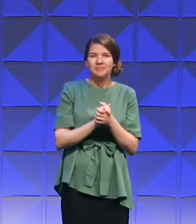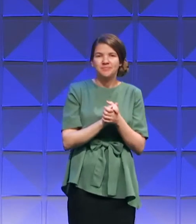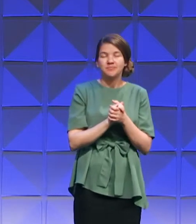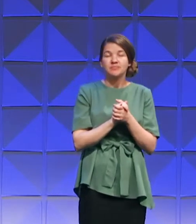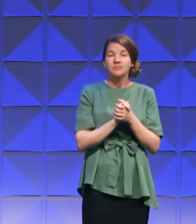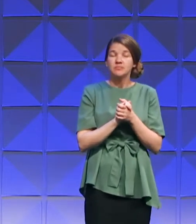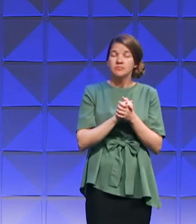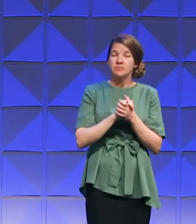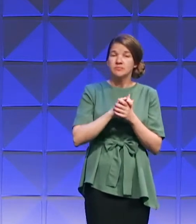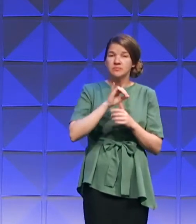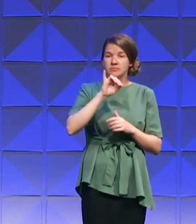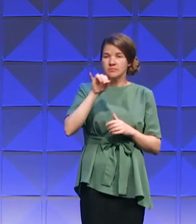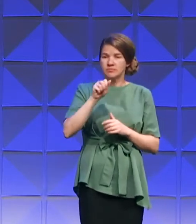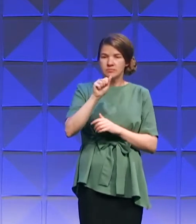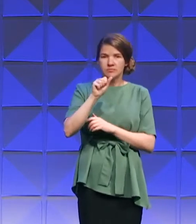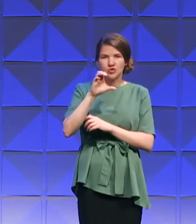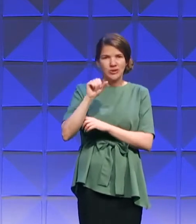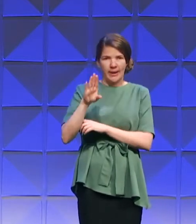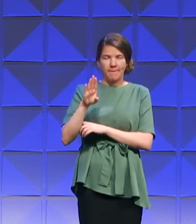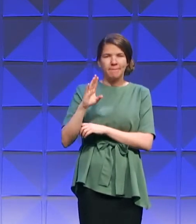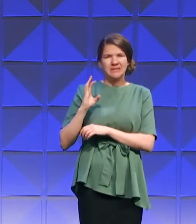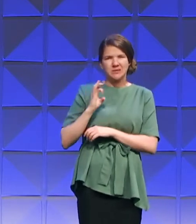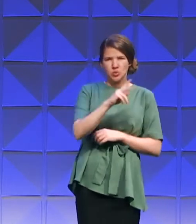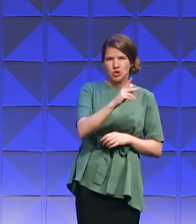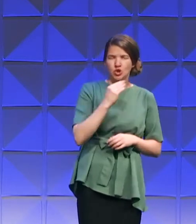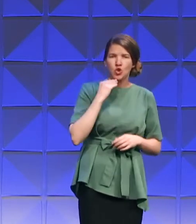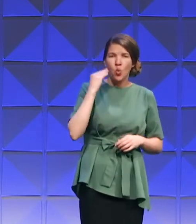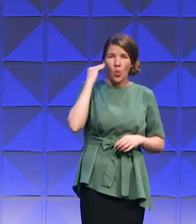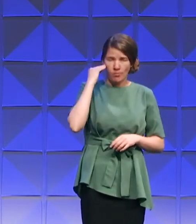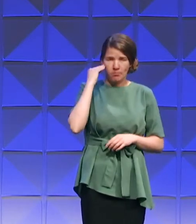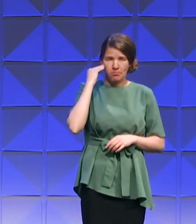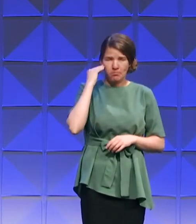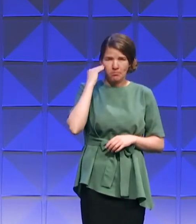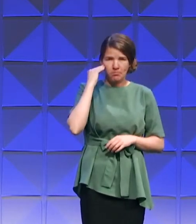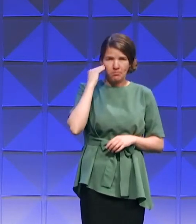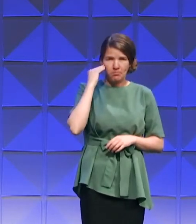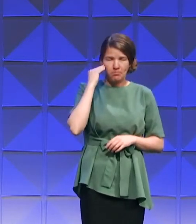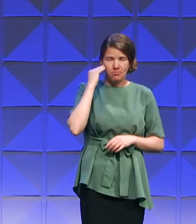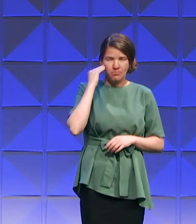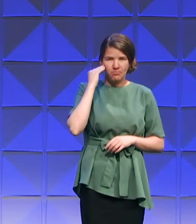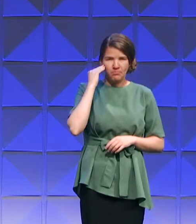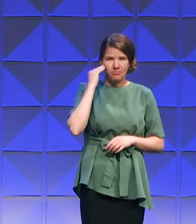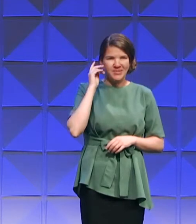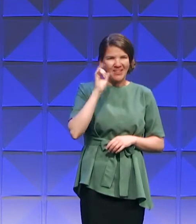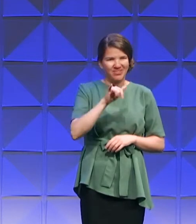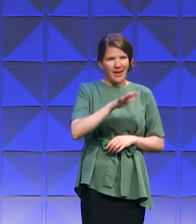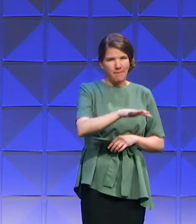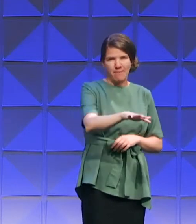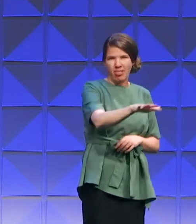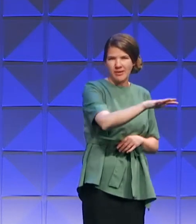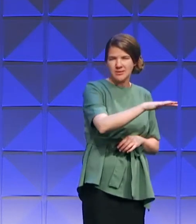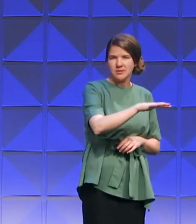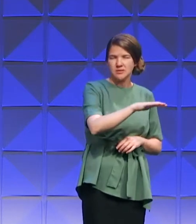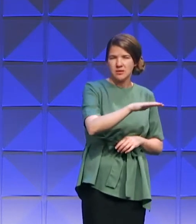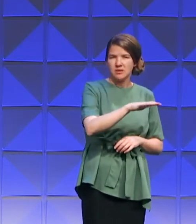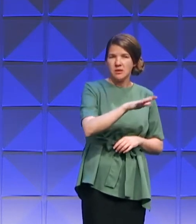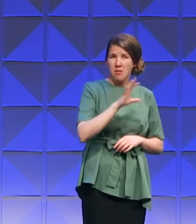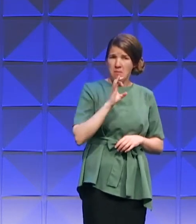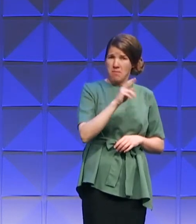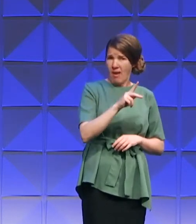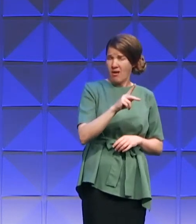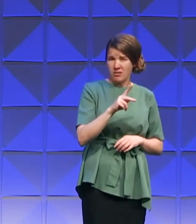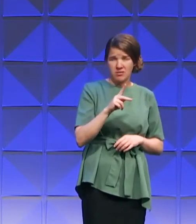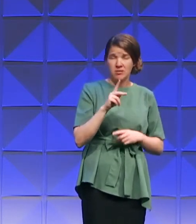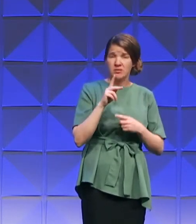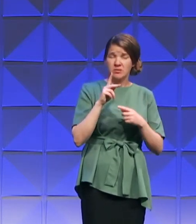Jacob has returned home, and it's here in this place that he has come back. It's been a 30-year journey.